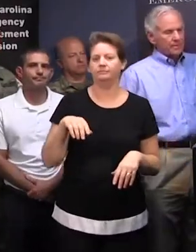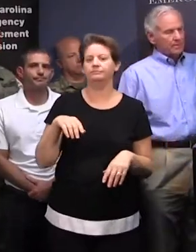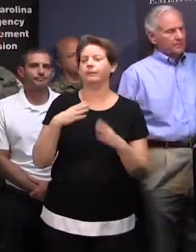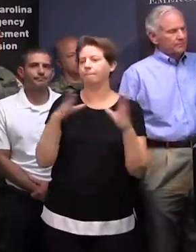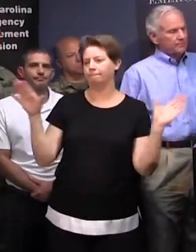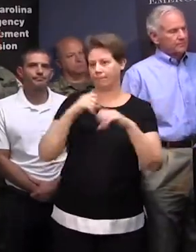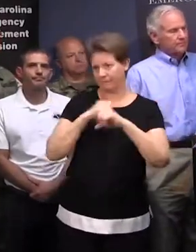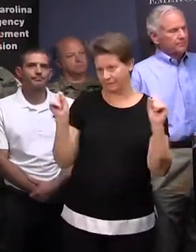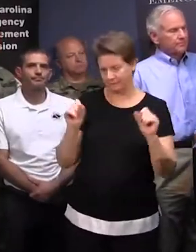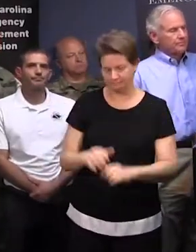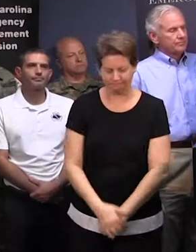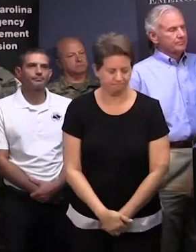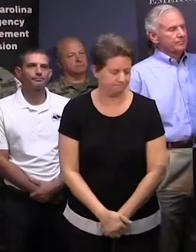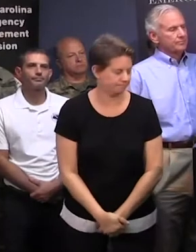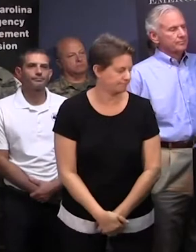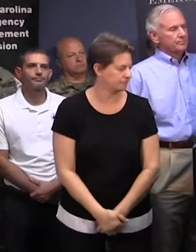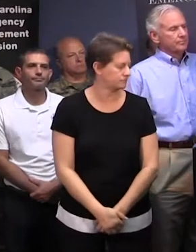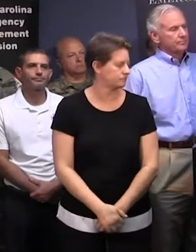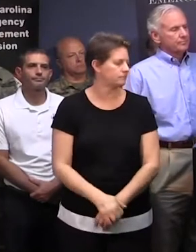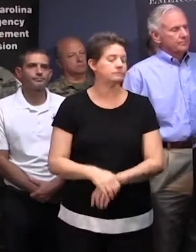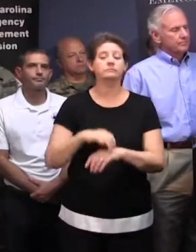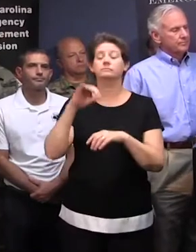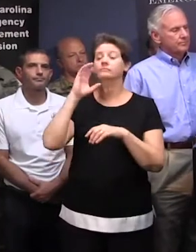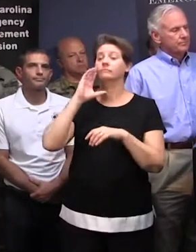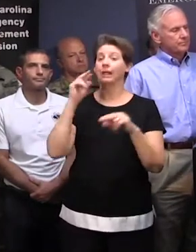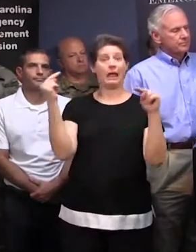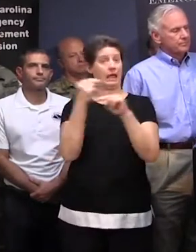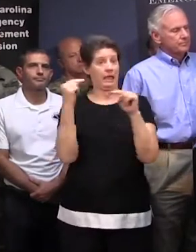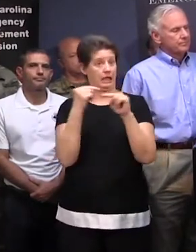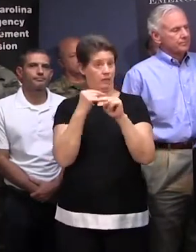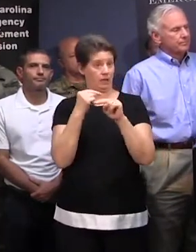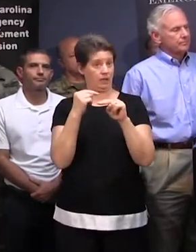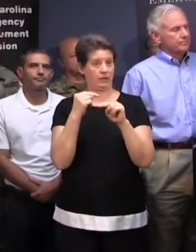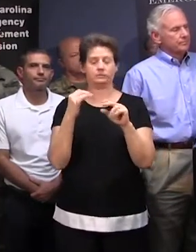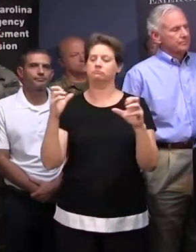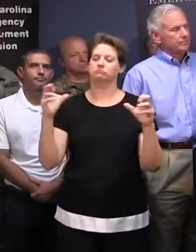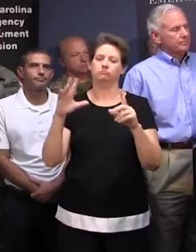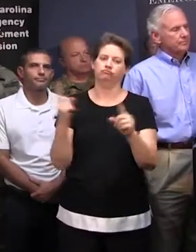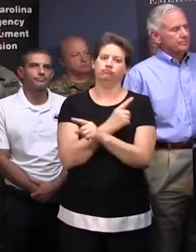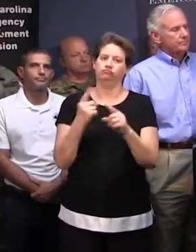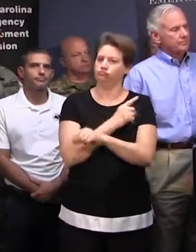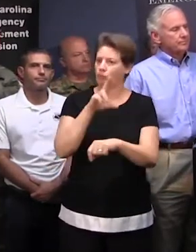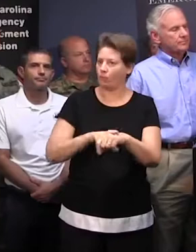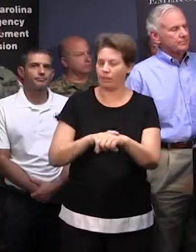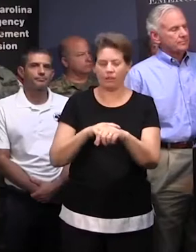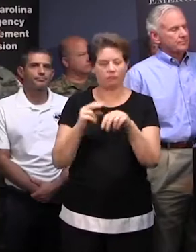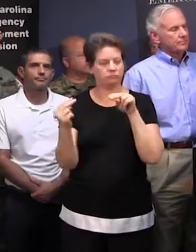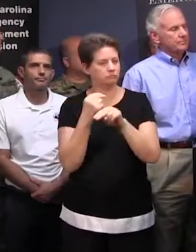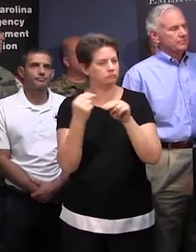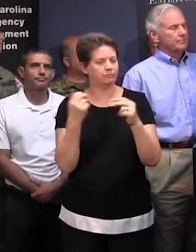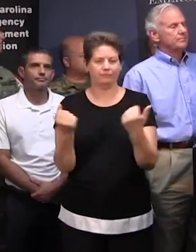Leroy Smith, Department of Public Safety. All lane reversal routes have closed and returned to normal direction